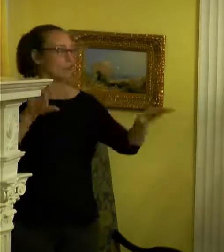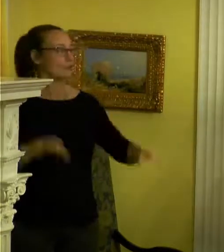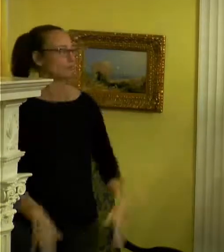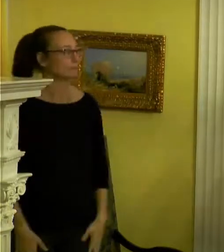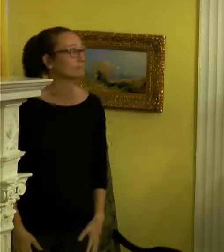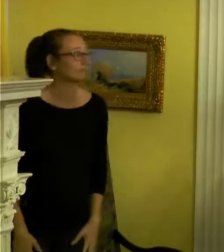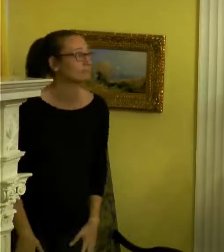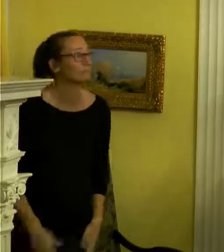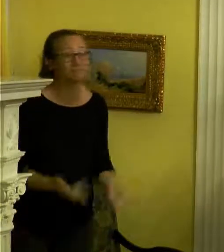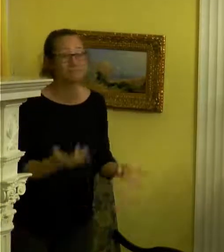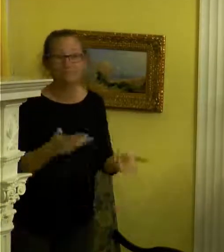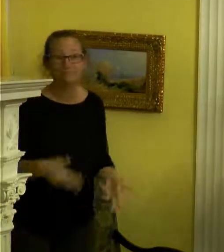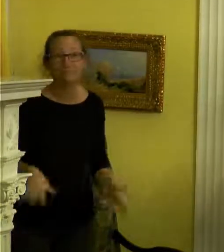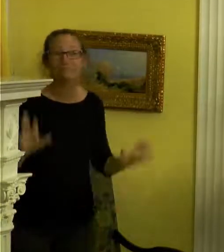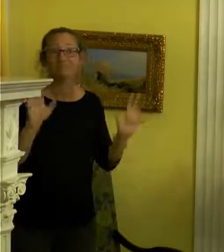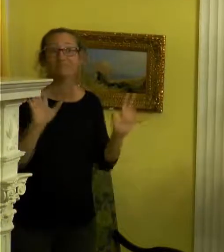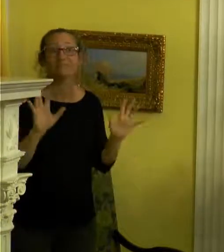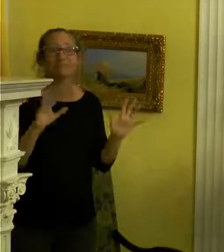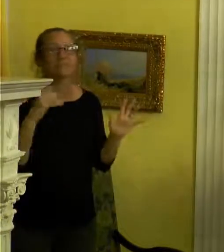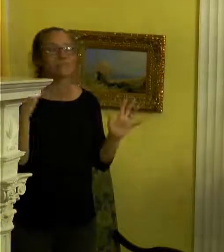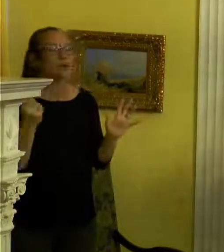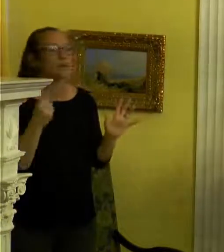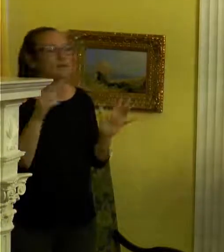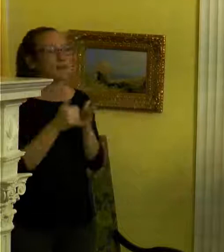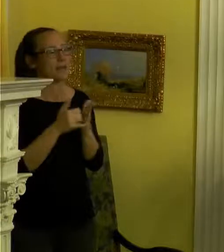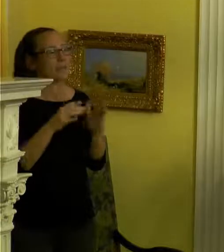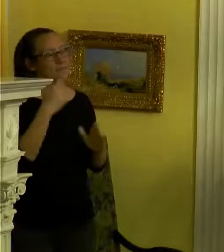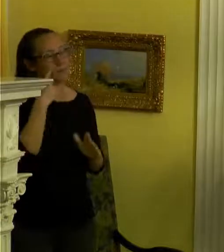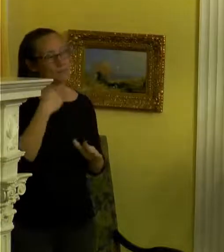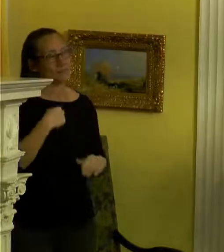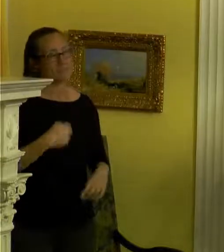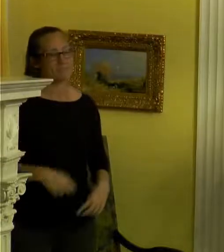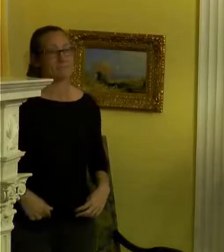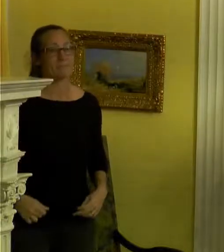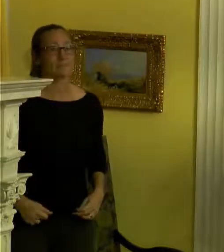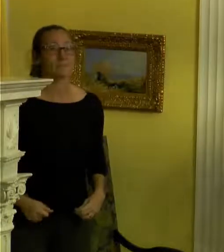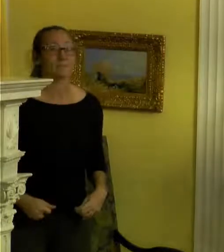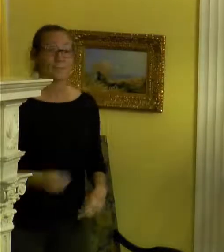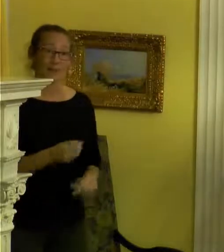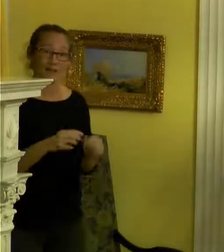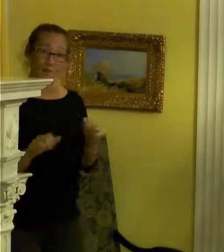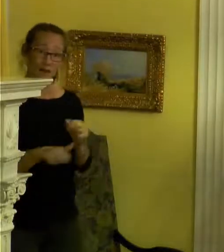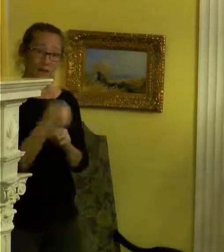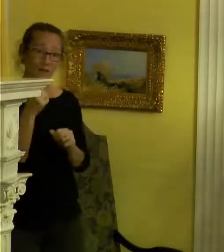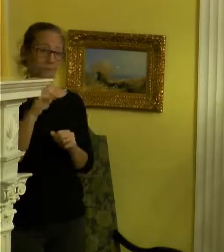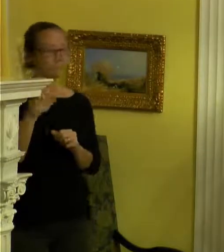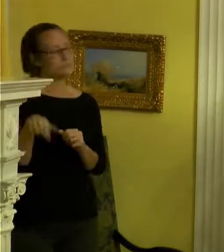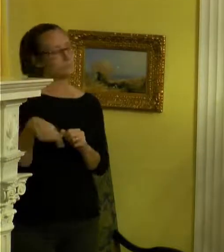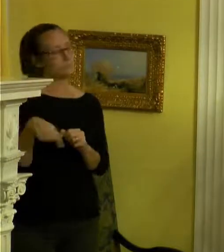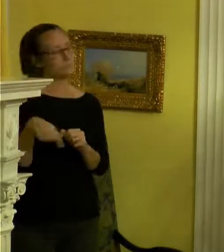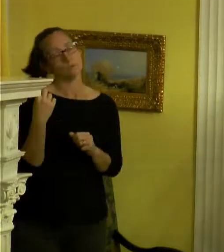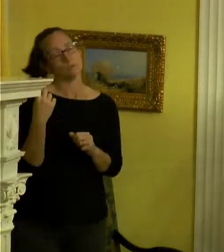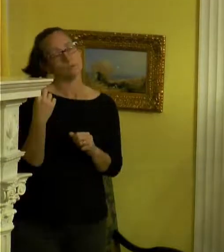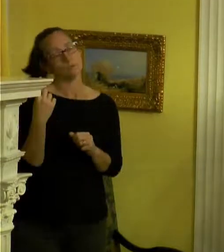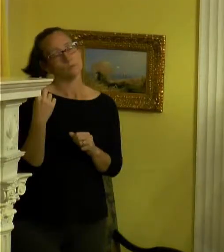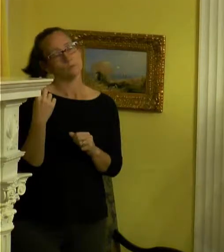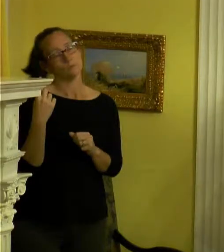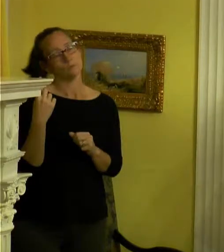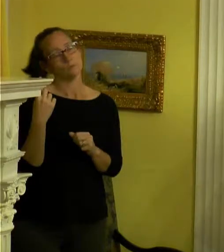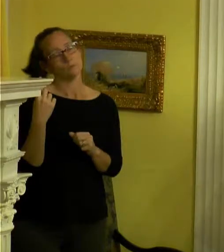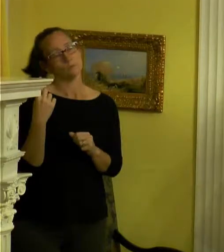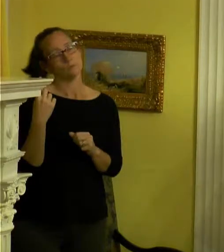And that was kind of it. So it's just always sort of come that way for me. Everybody else, it's just a matter of what you need now.